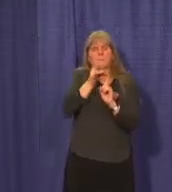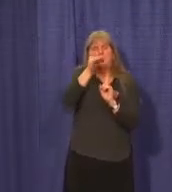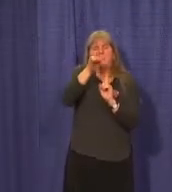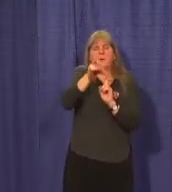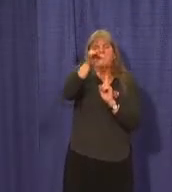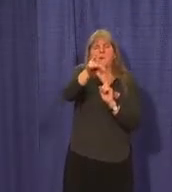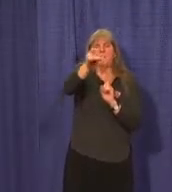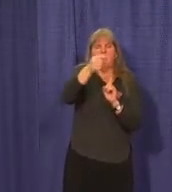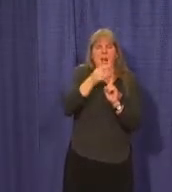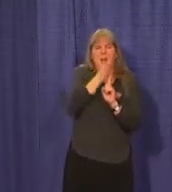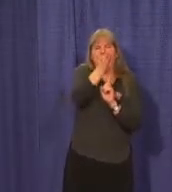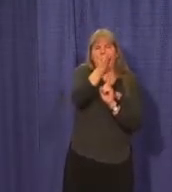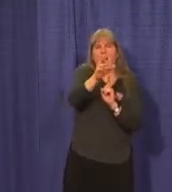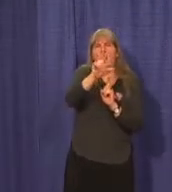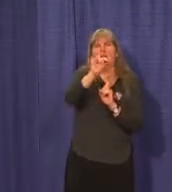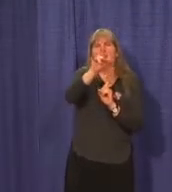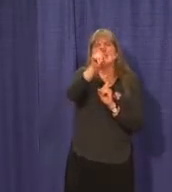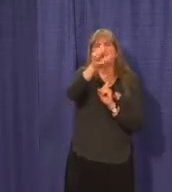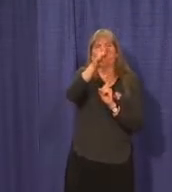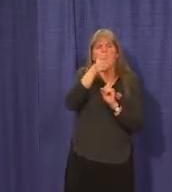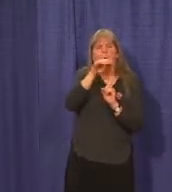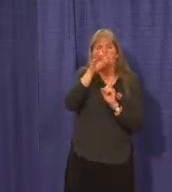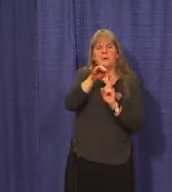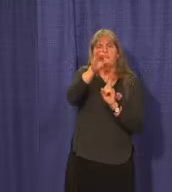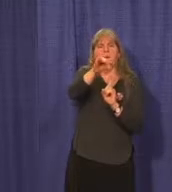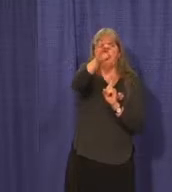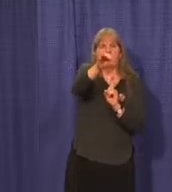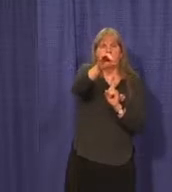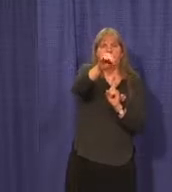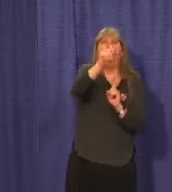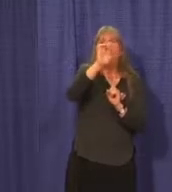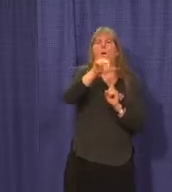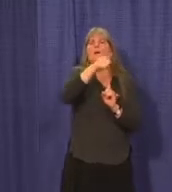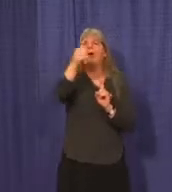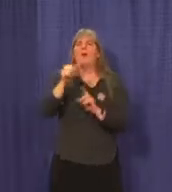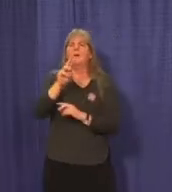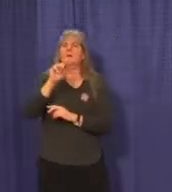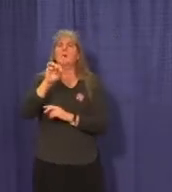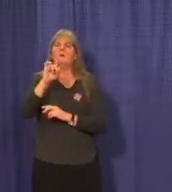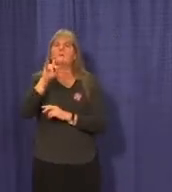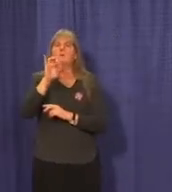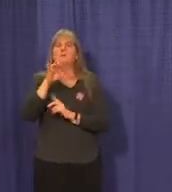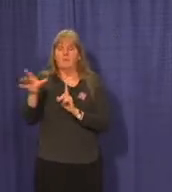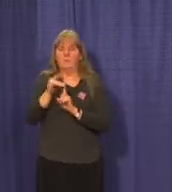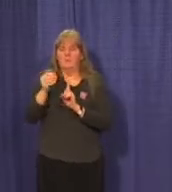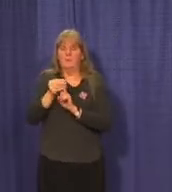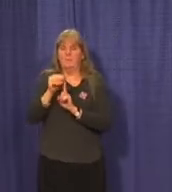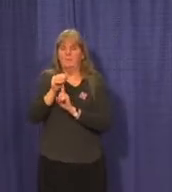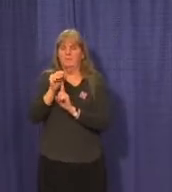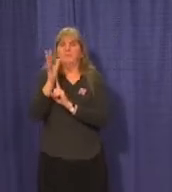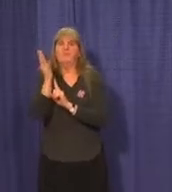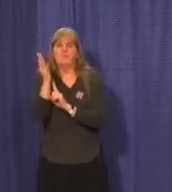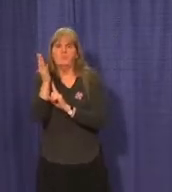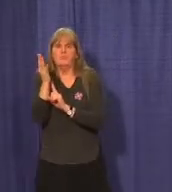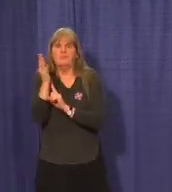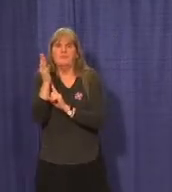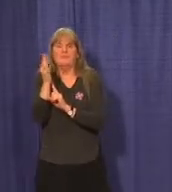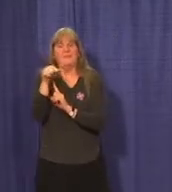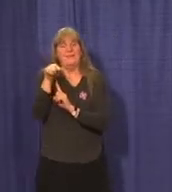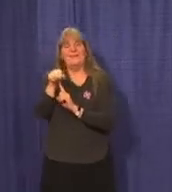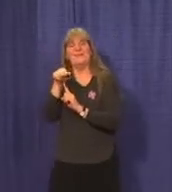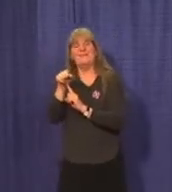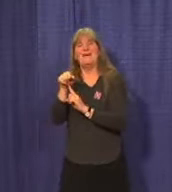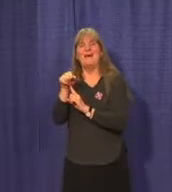another. Or they can be multiple. And particularly within household settings, this is where we see that the connections between people